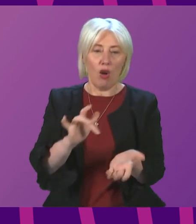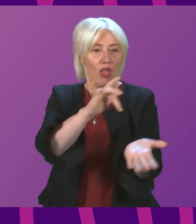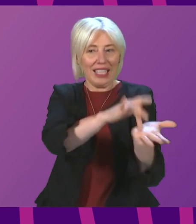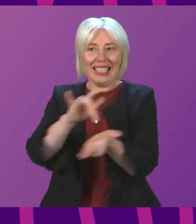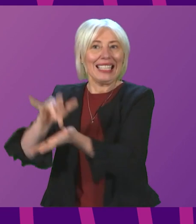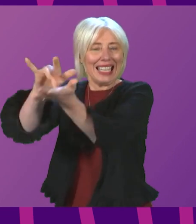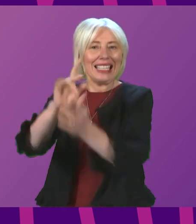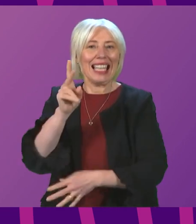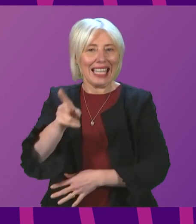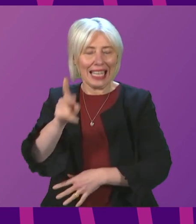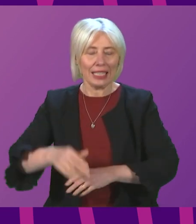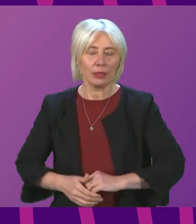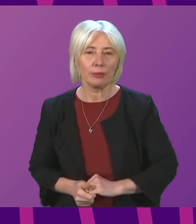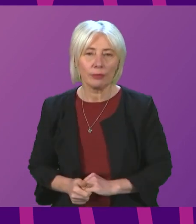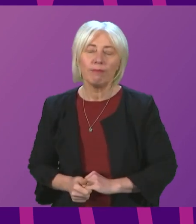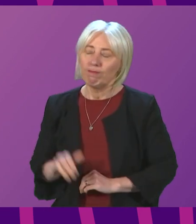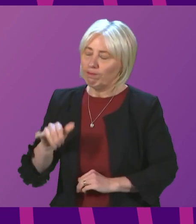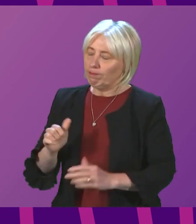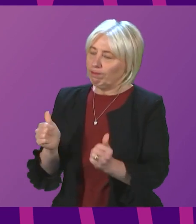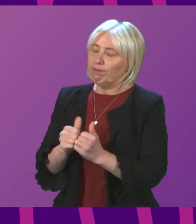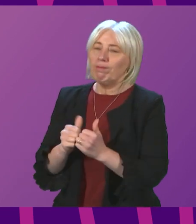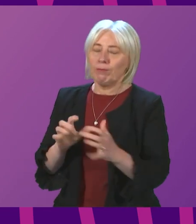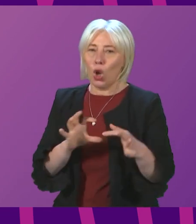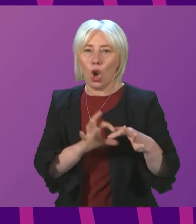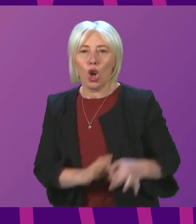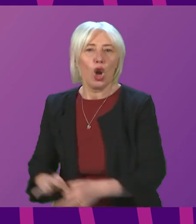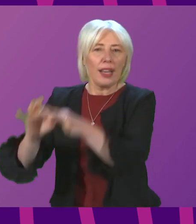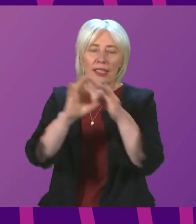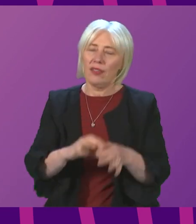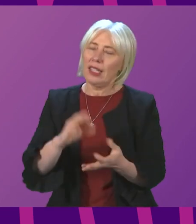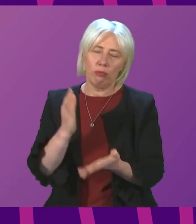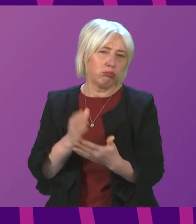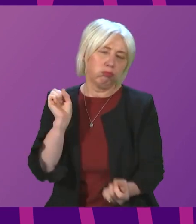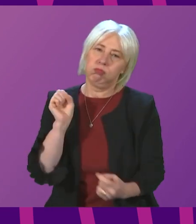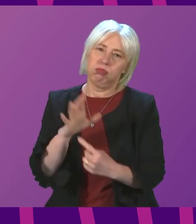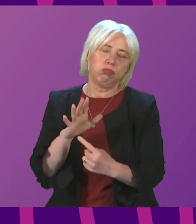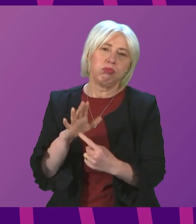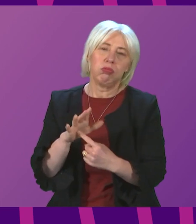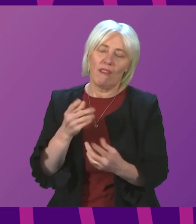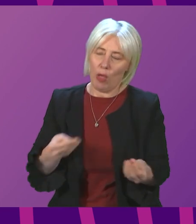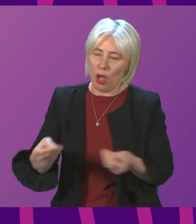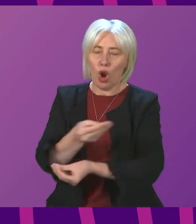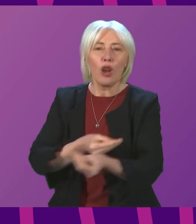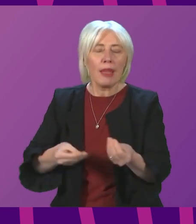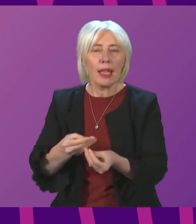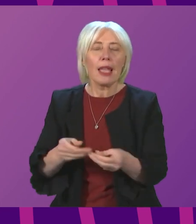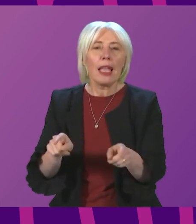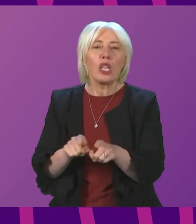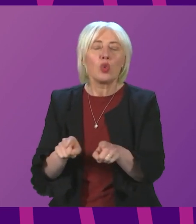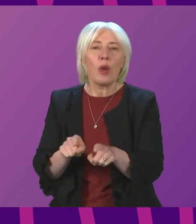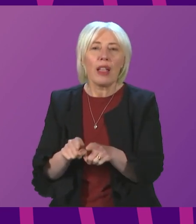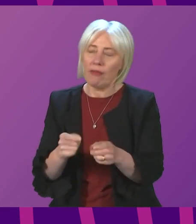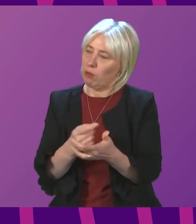First Minister? The Yes, do agree that connectivity is vital for the prospects of our economy. It is also important for